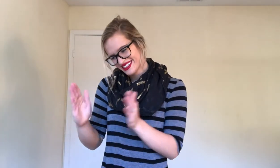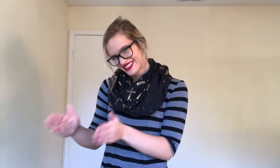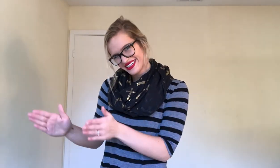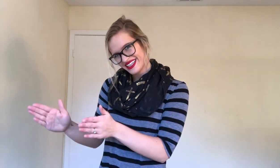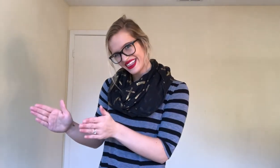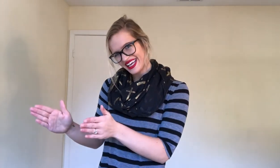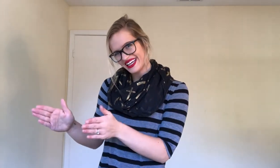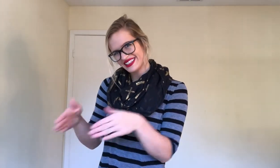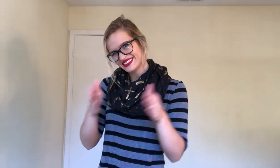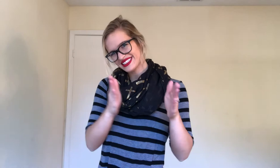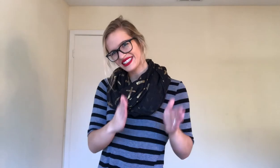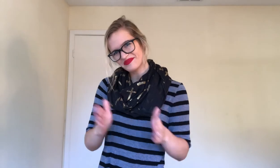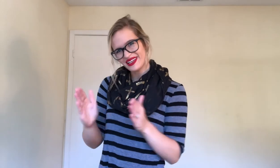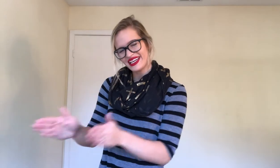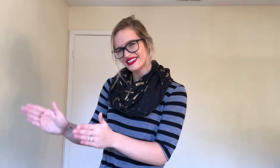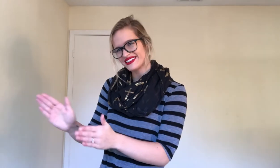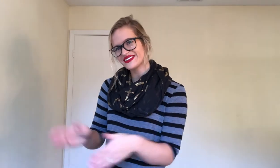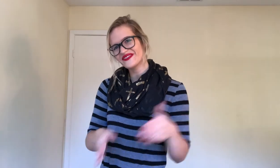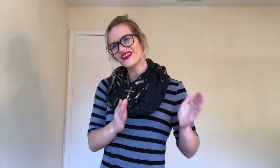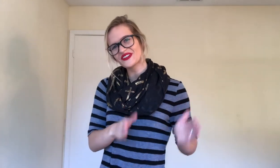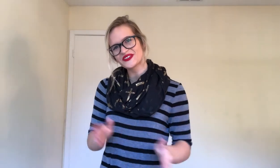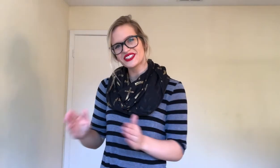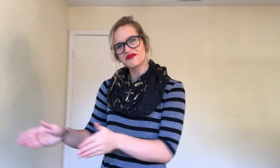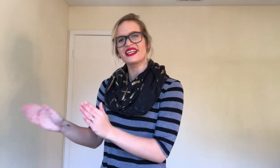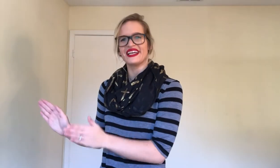Like that. And it's like your plan. You know. You're following your plan.